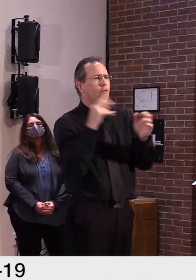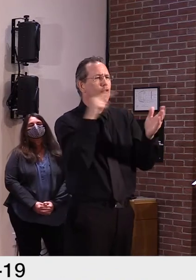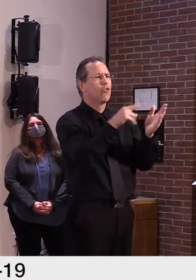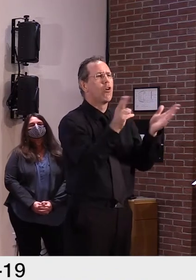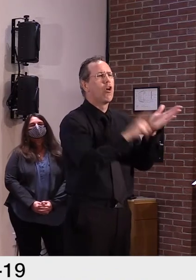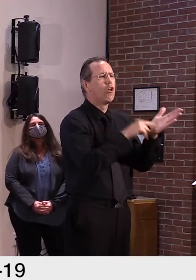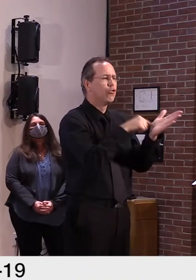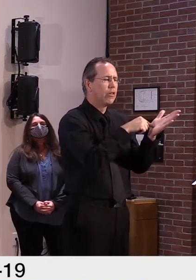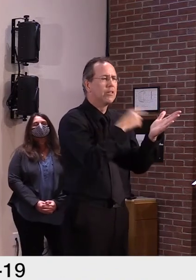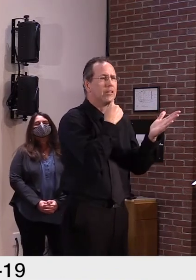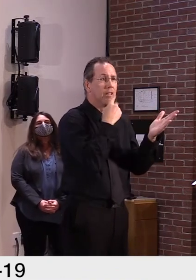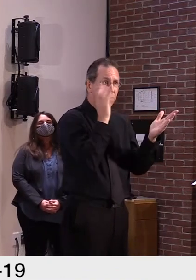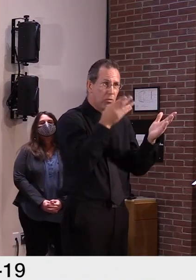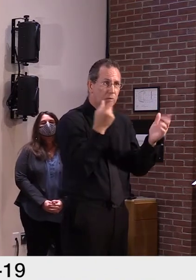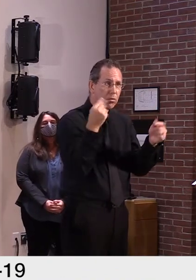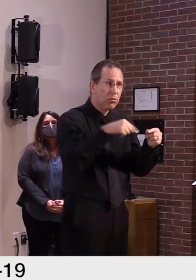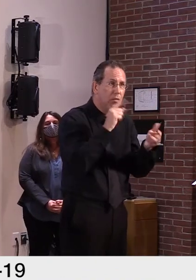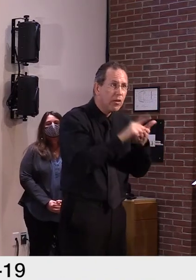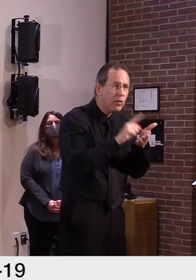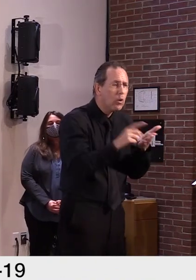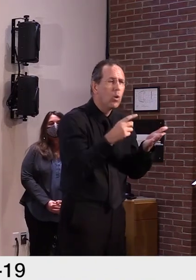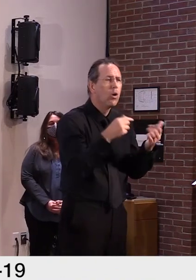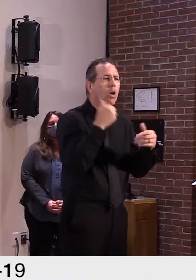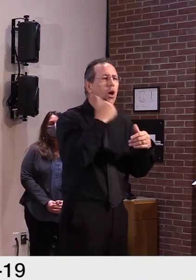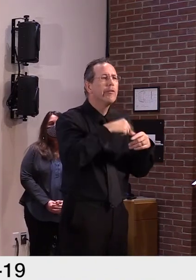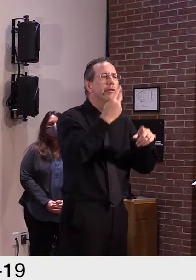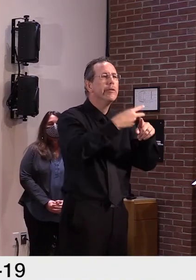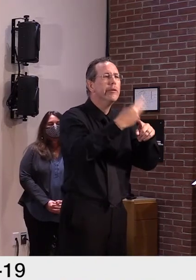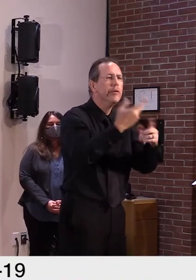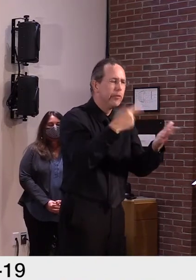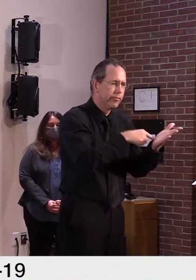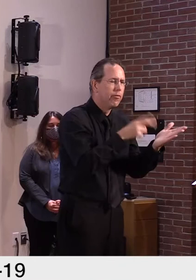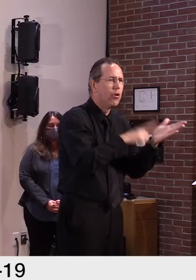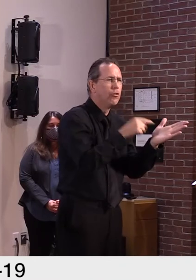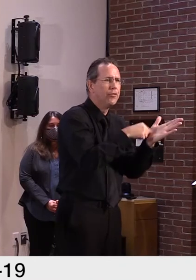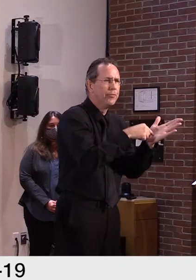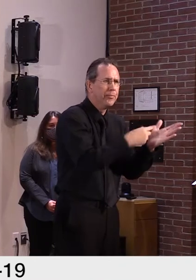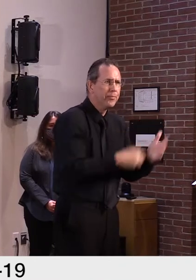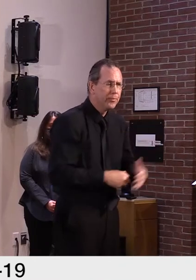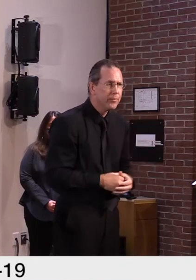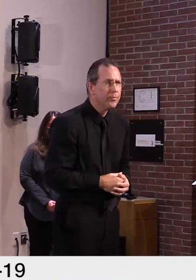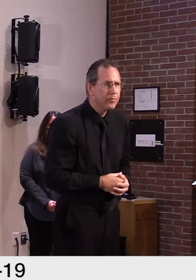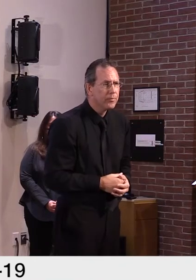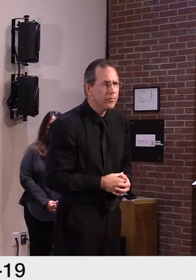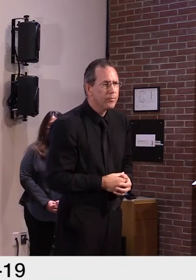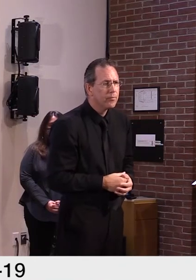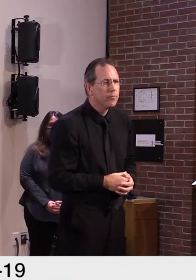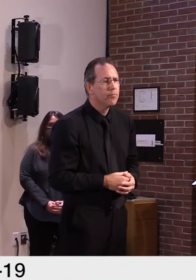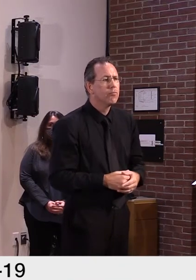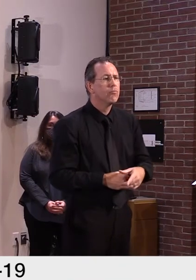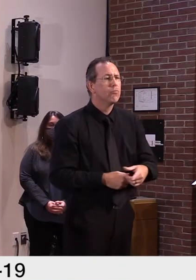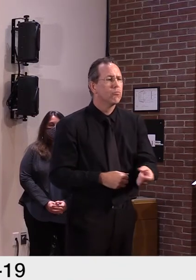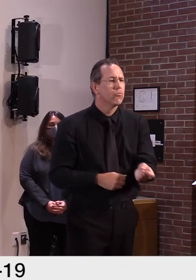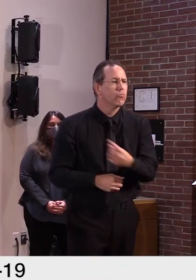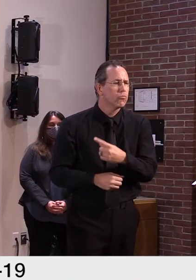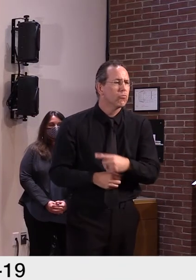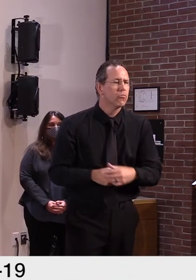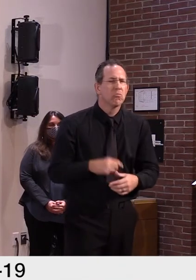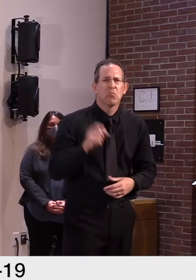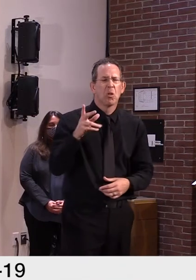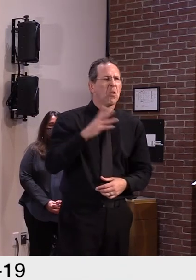okay, uh, guess I will follow up with you another time on that. Thank you for your time, Governor. Have a great weekend. Yeah, thank you, Greg.